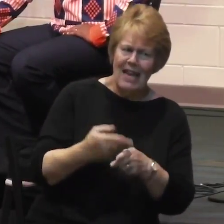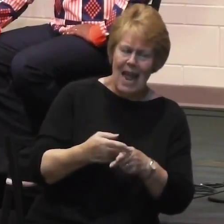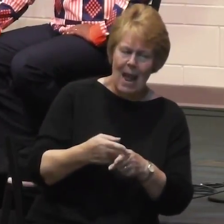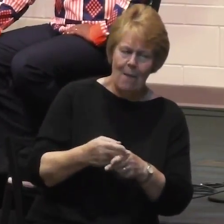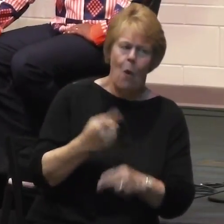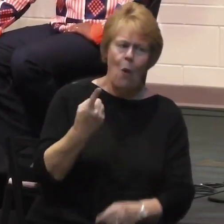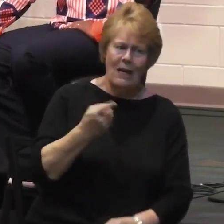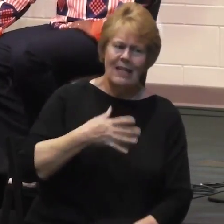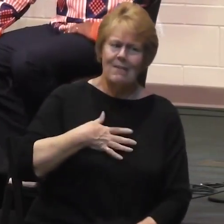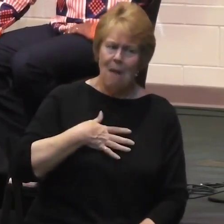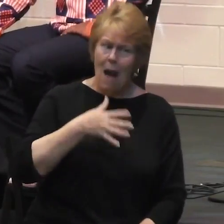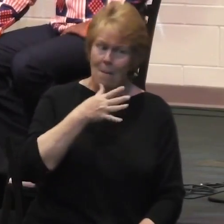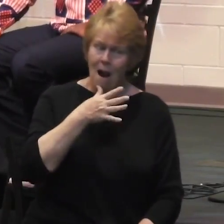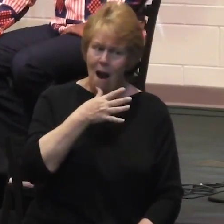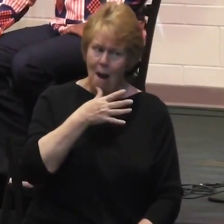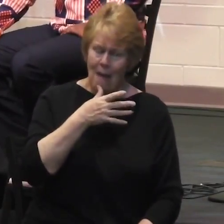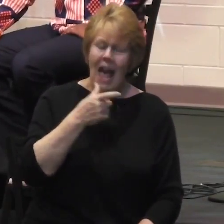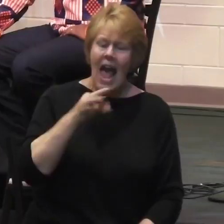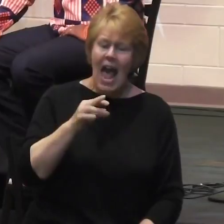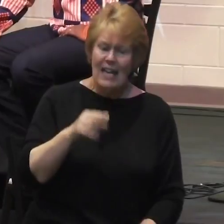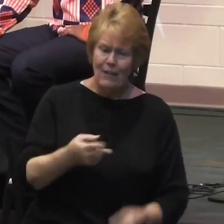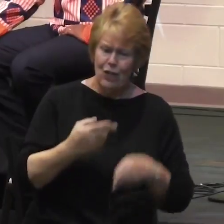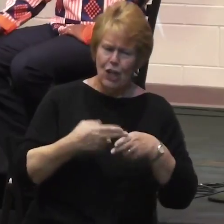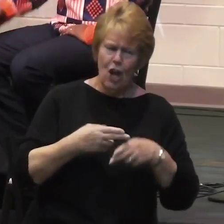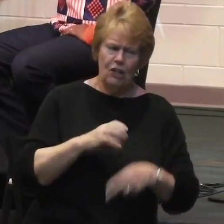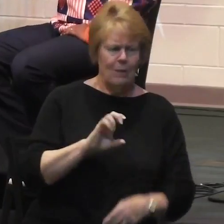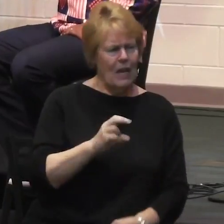called me Christopher, then I know I'm in trouble.